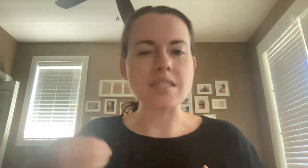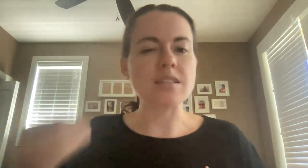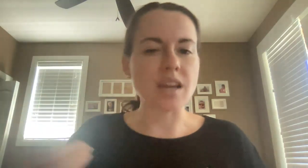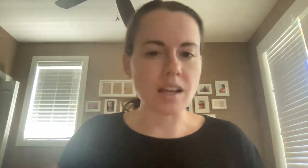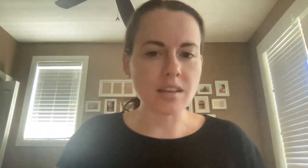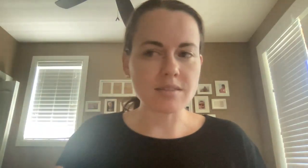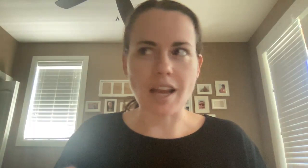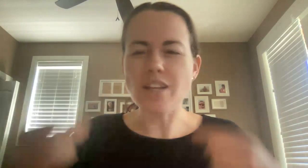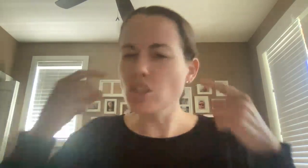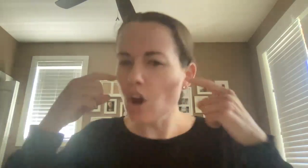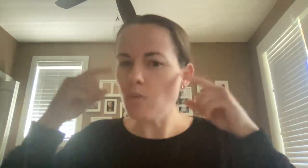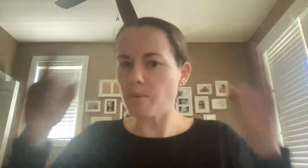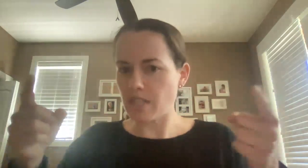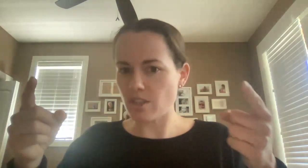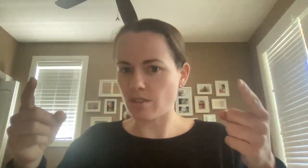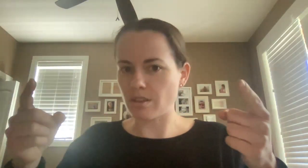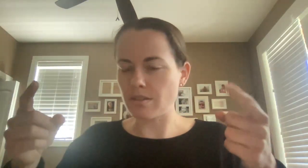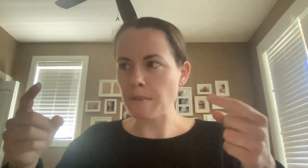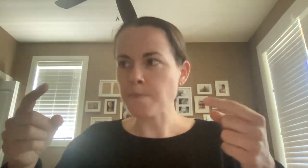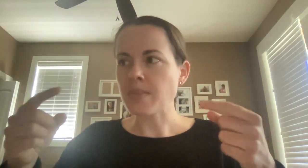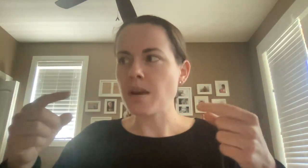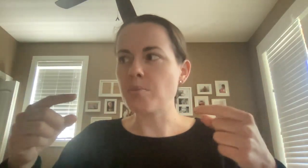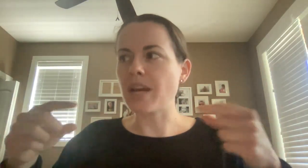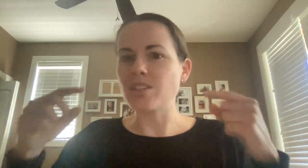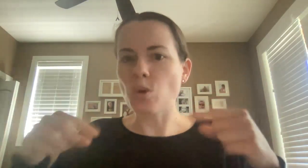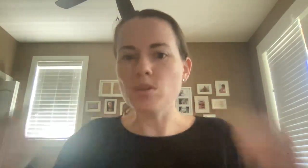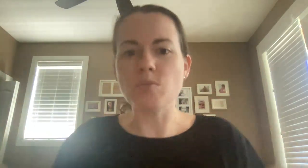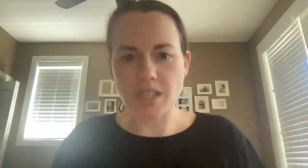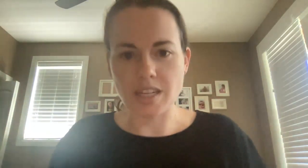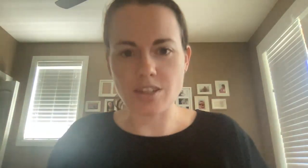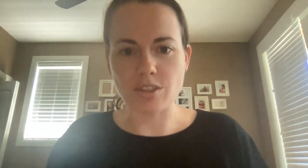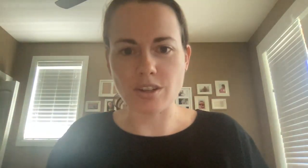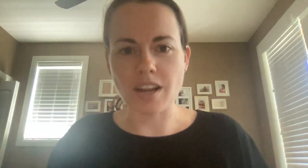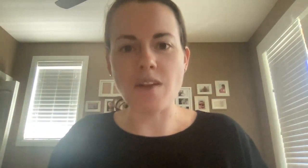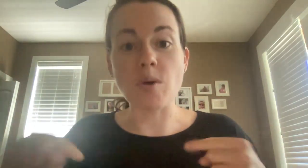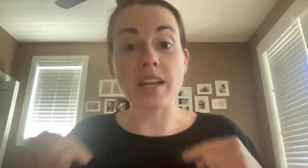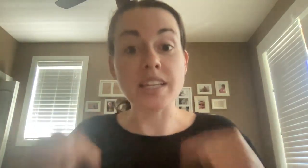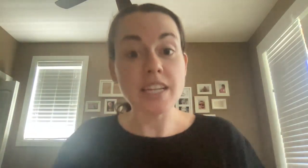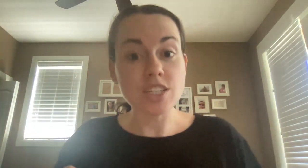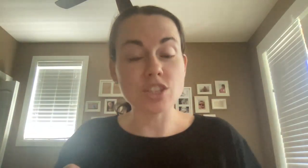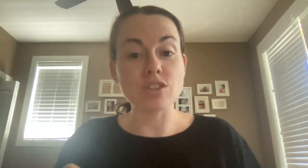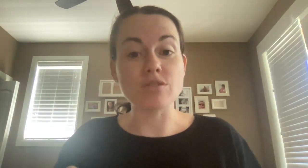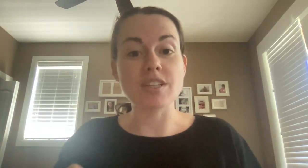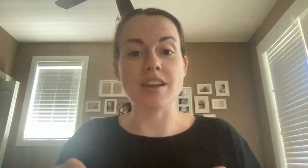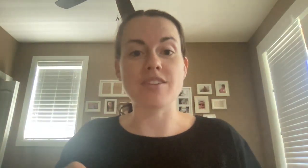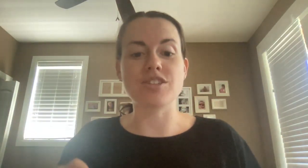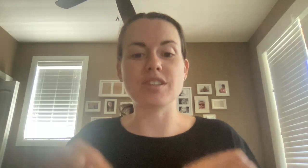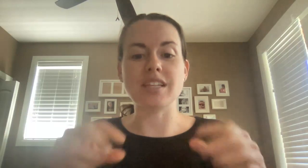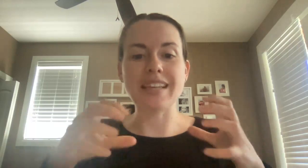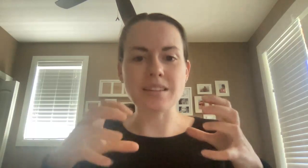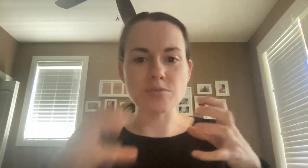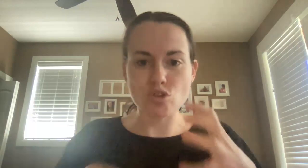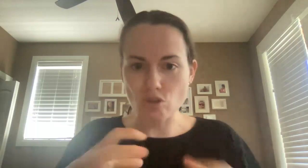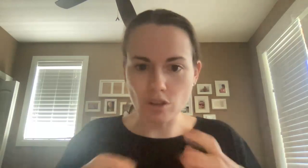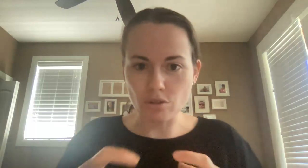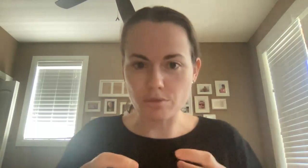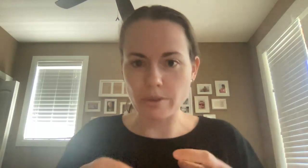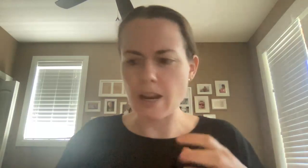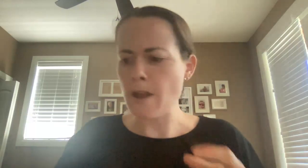dictating, like I know what we need to learn, but I told them what they needed to learn. And what I needed to do is actually let them struggle through it,